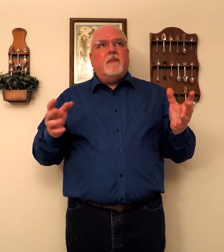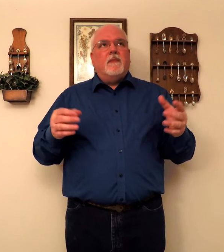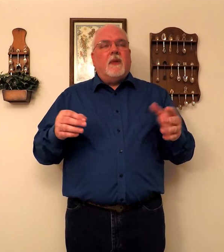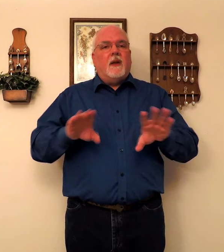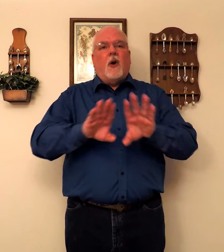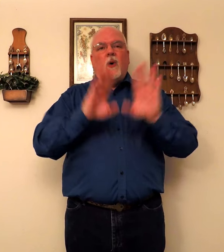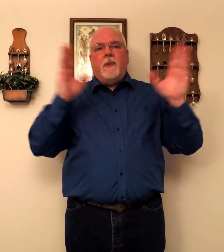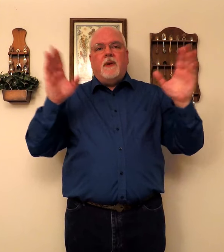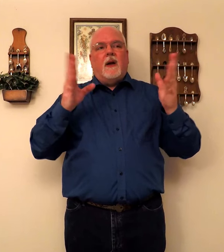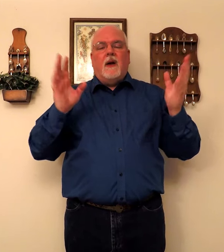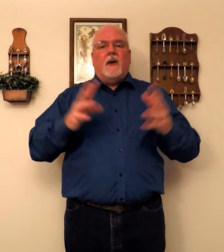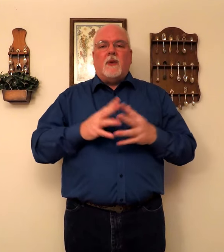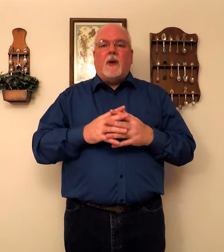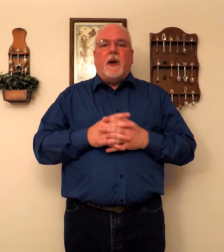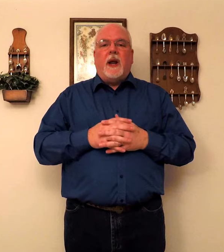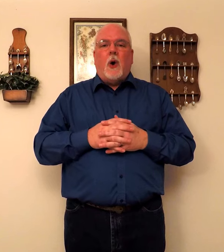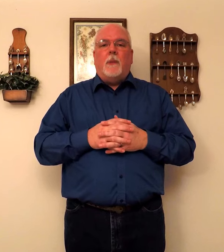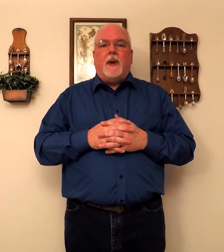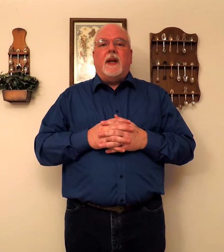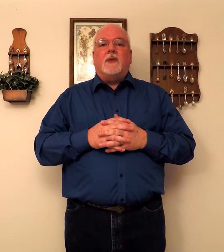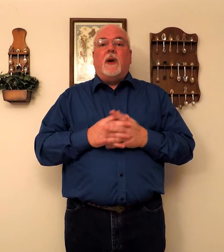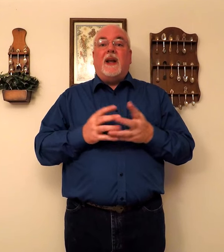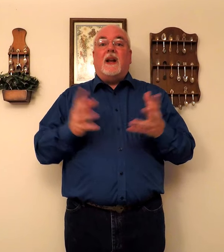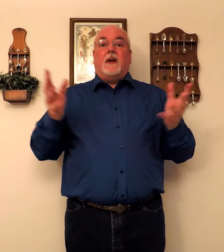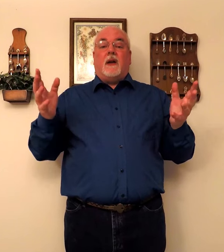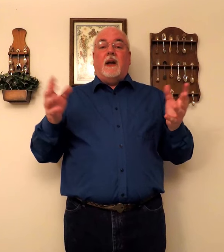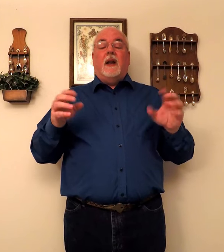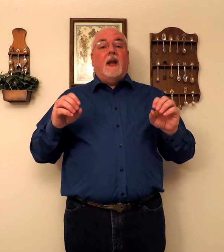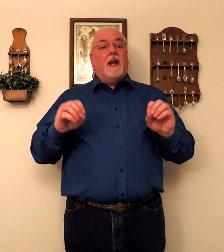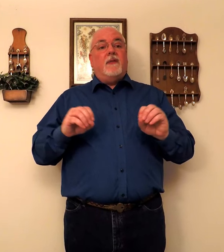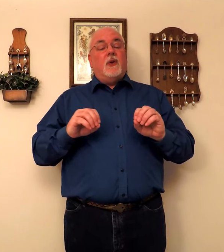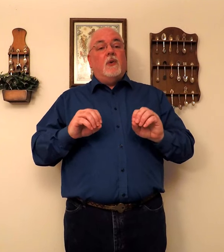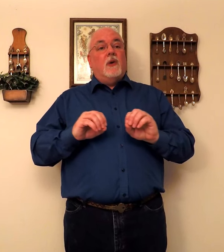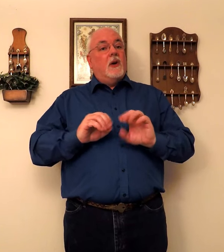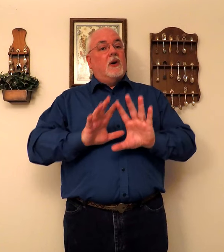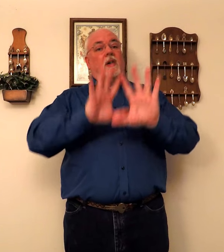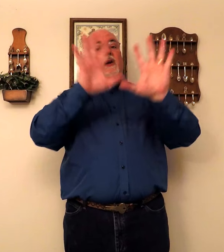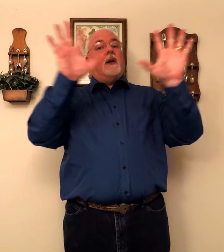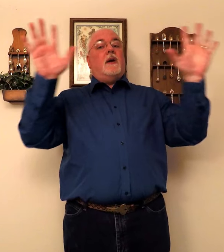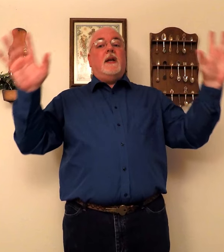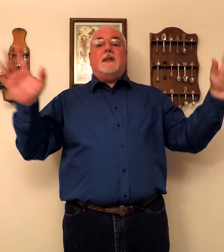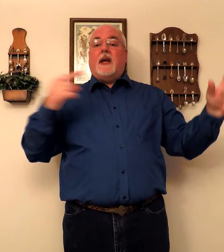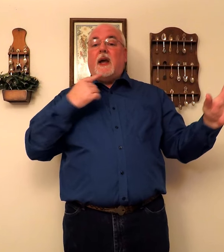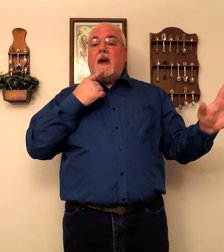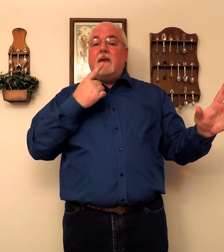Openly, open, no, I'm not really open. It's really clearly. If you clearly say,